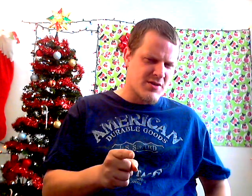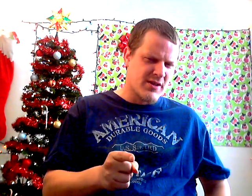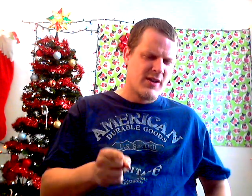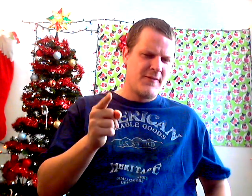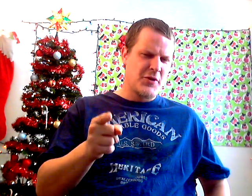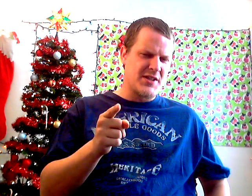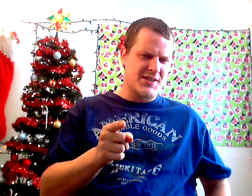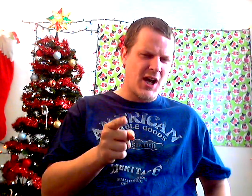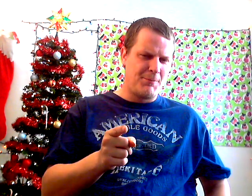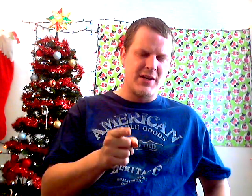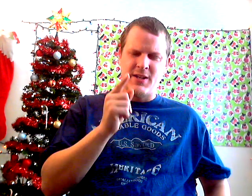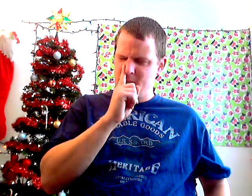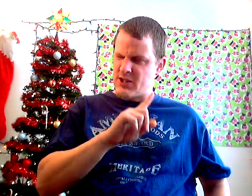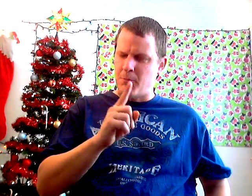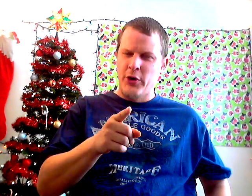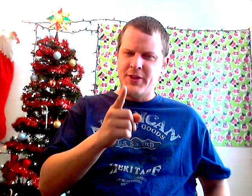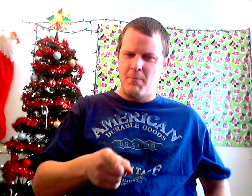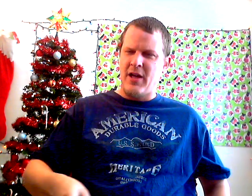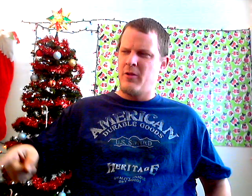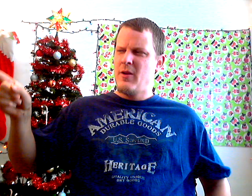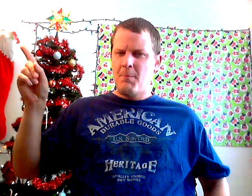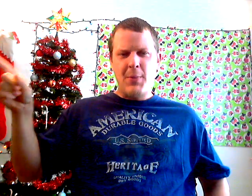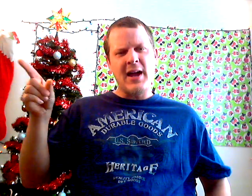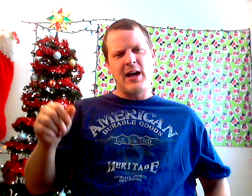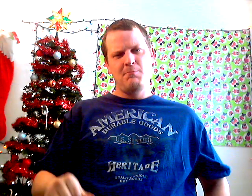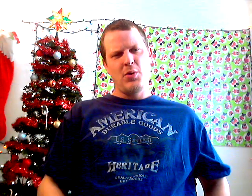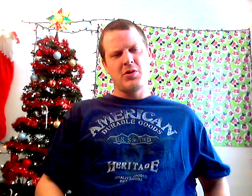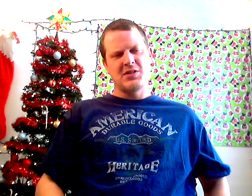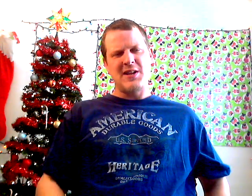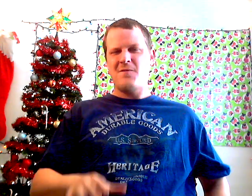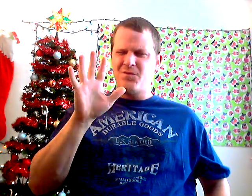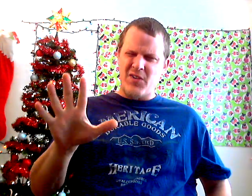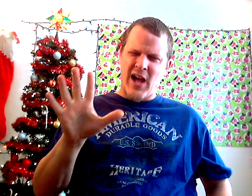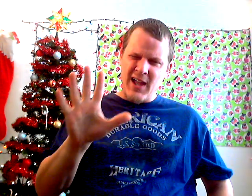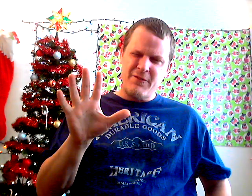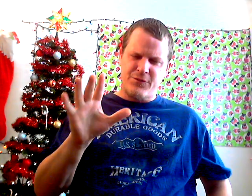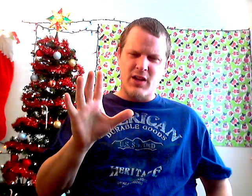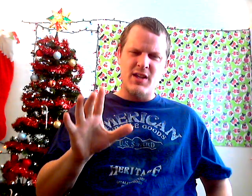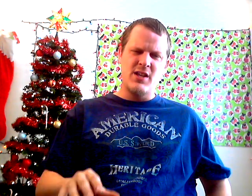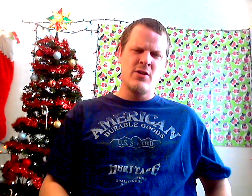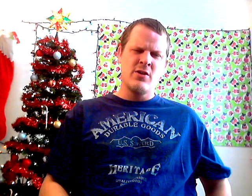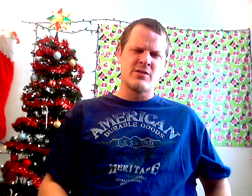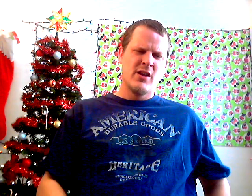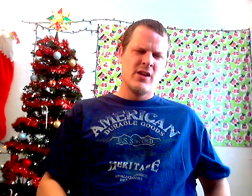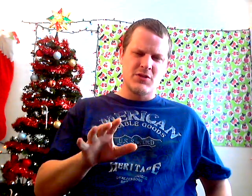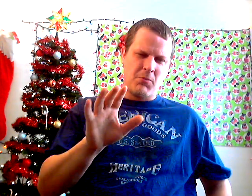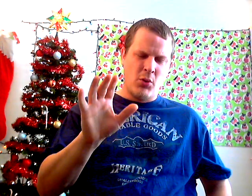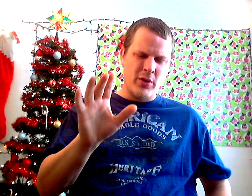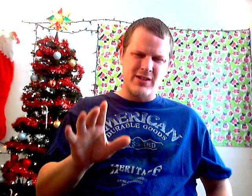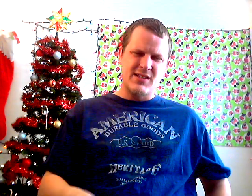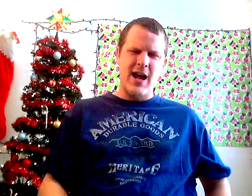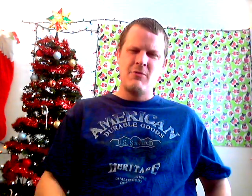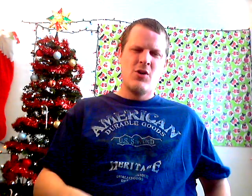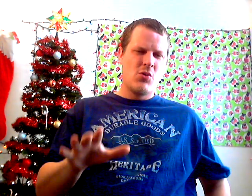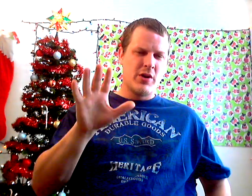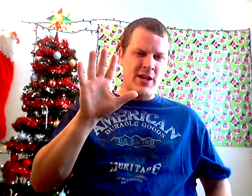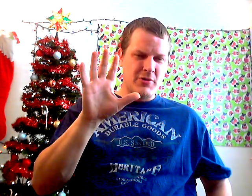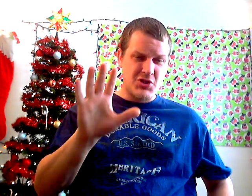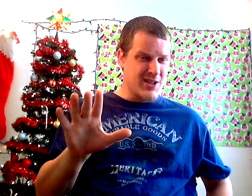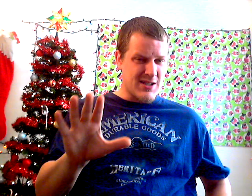for this company to put the belt back on Booker T. Five fucking years. There was a point in time where he was just